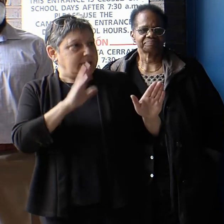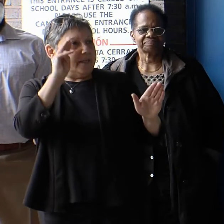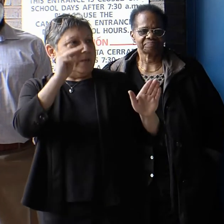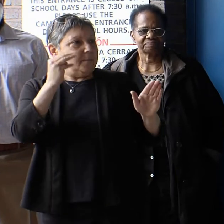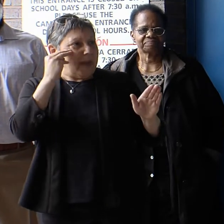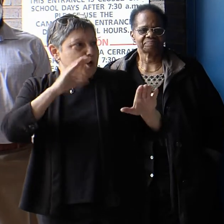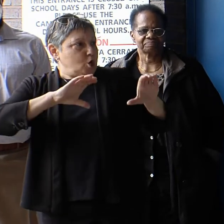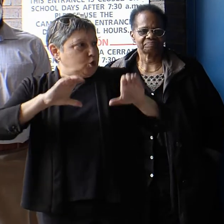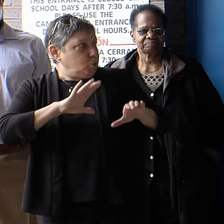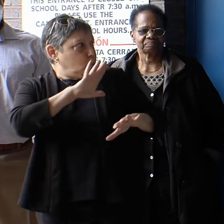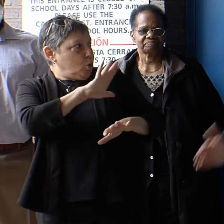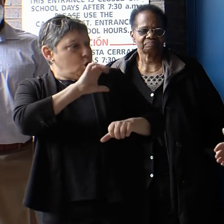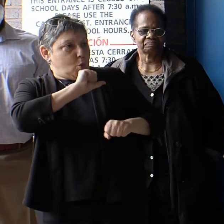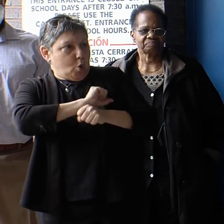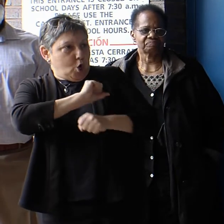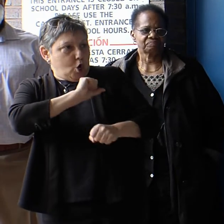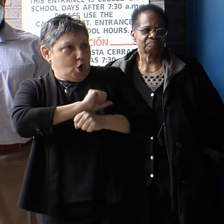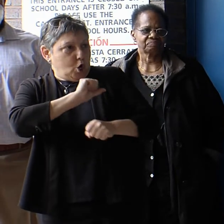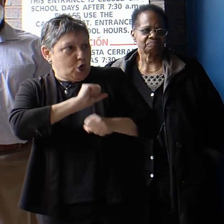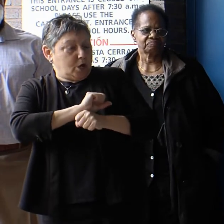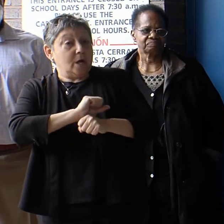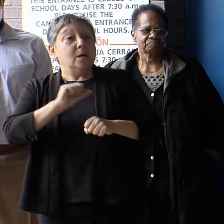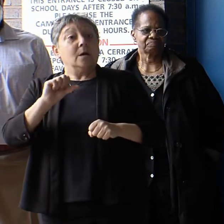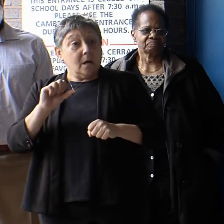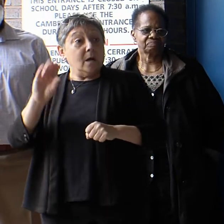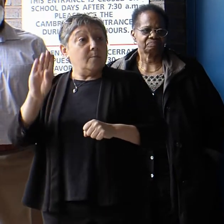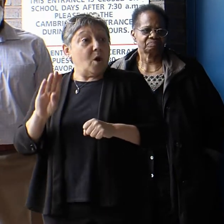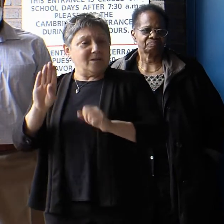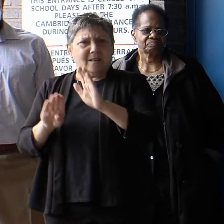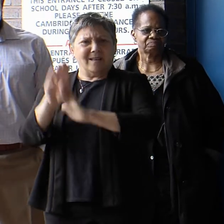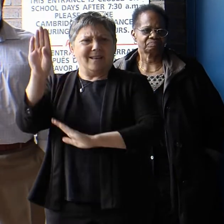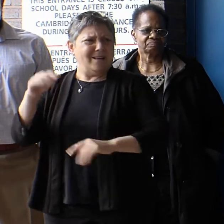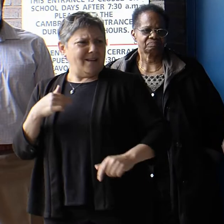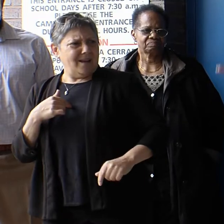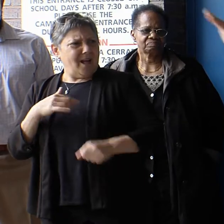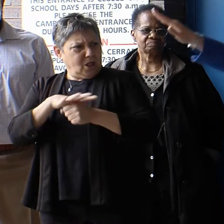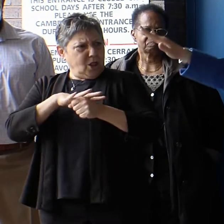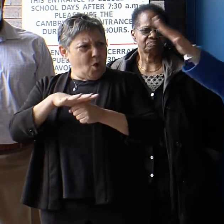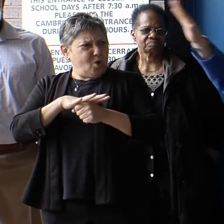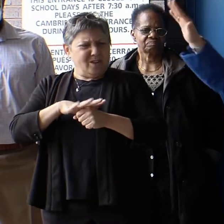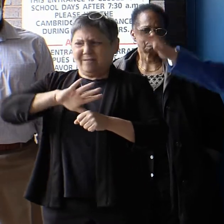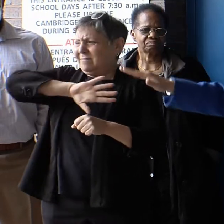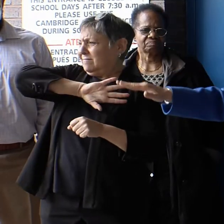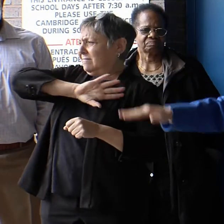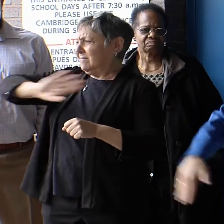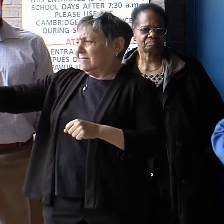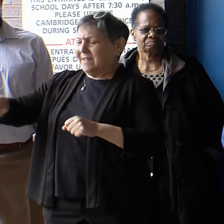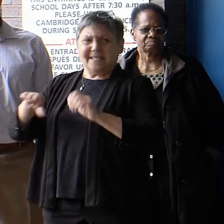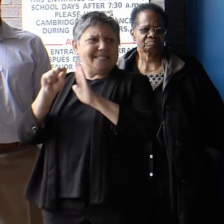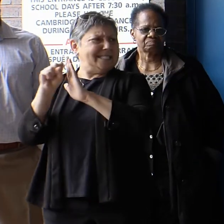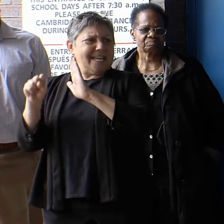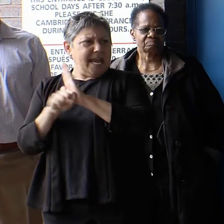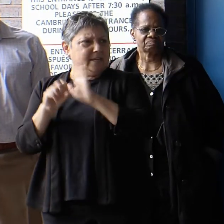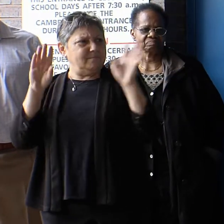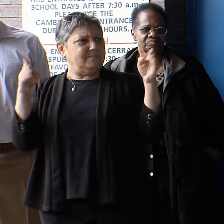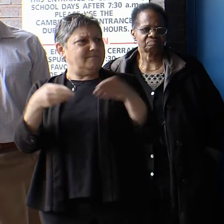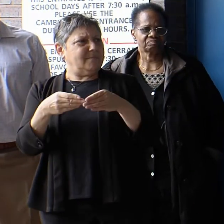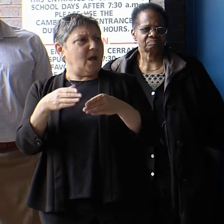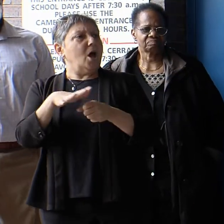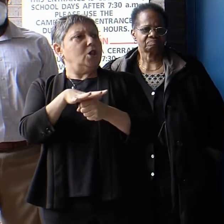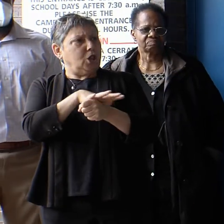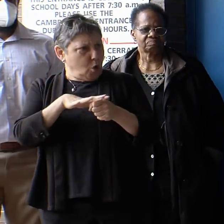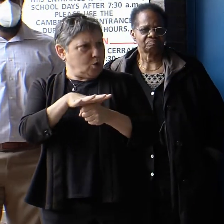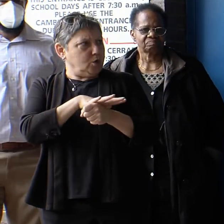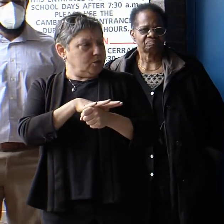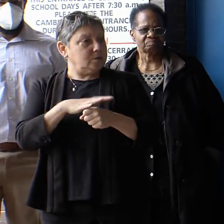work in a way that Boston thrives on a local level, not on a state level, but on a local level.